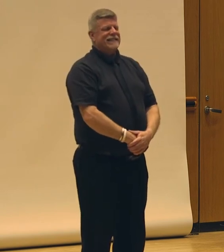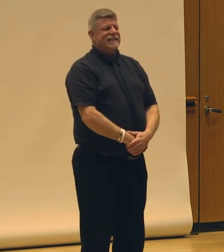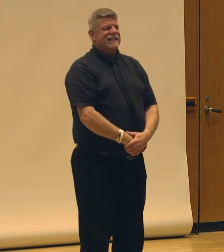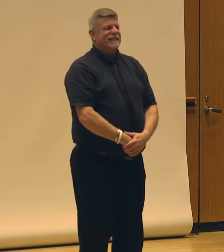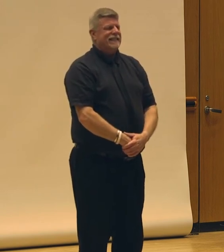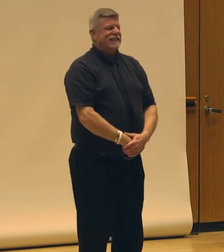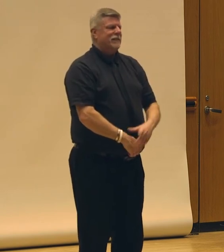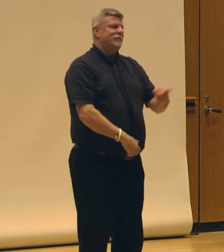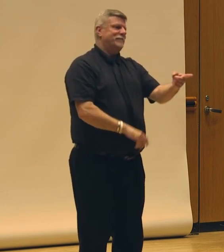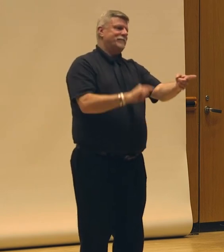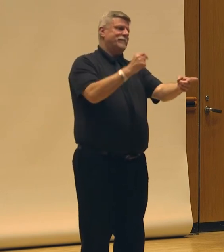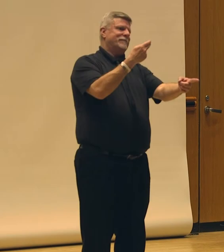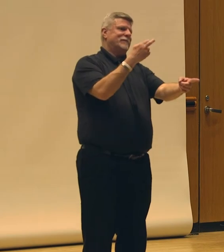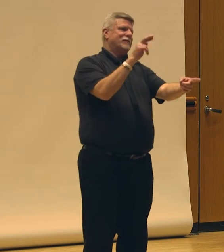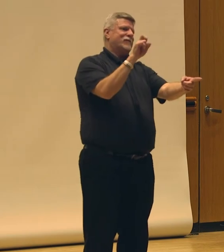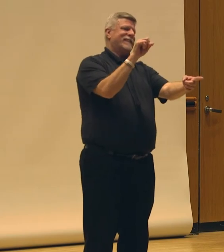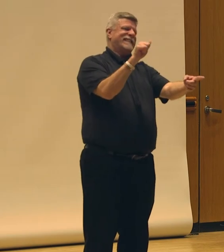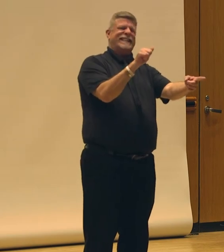Theresa?